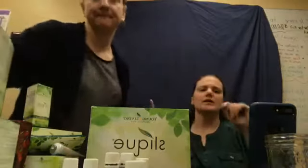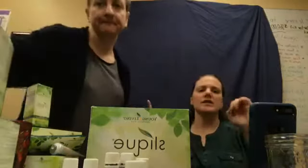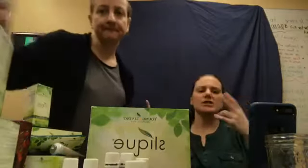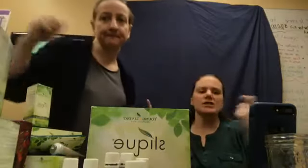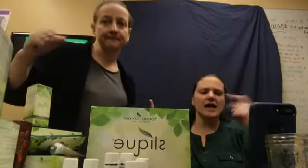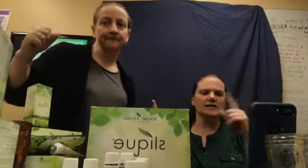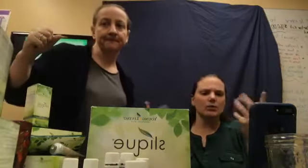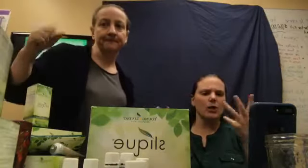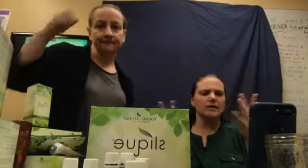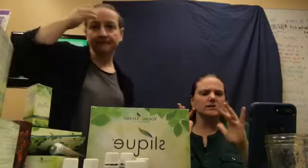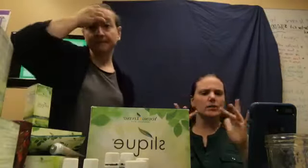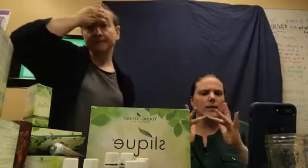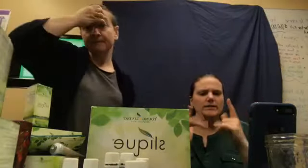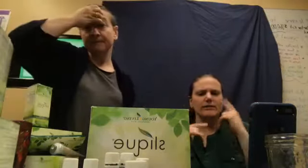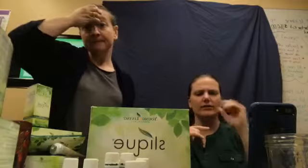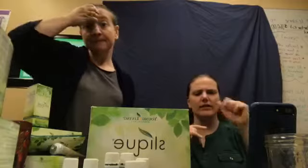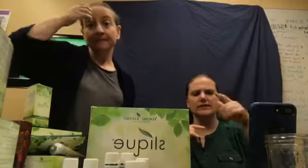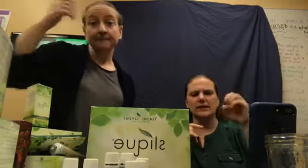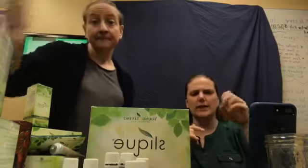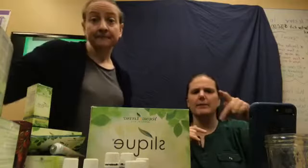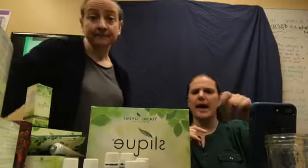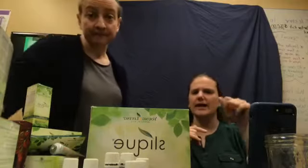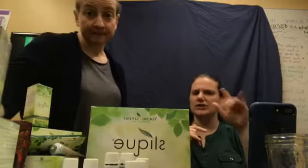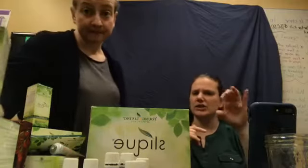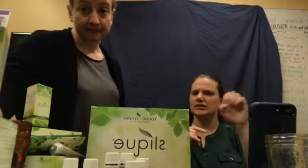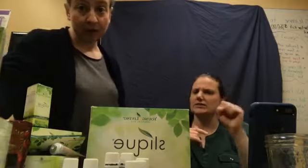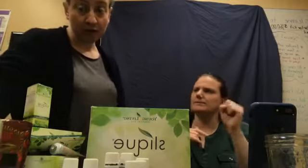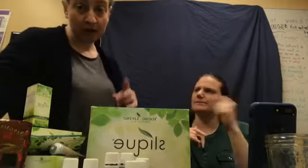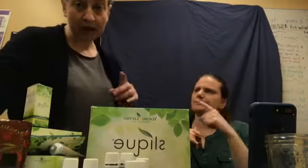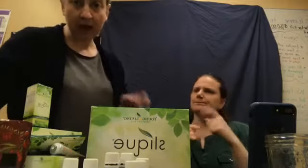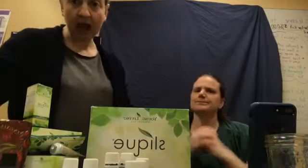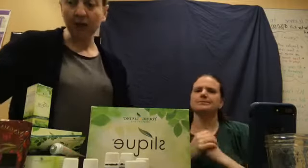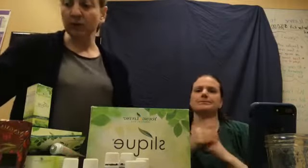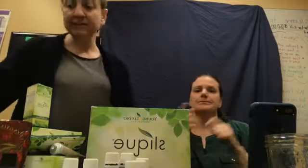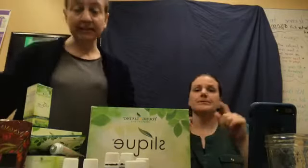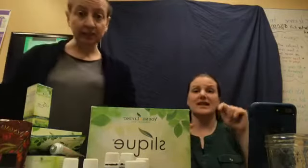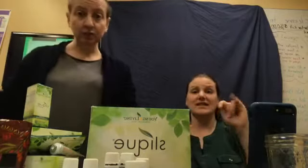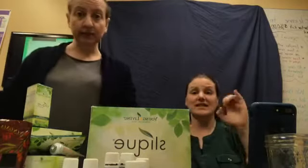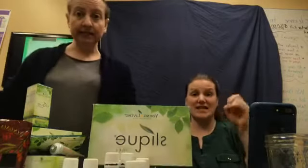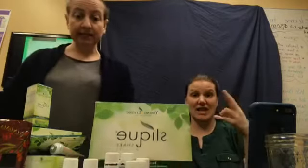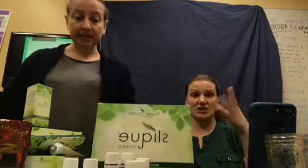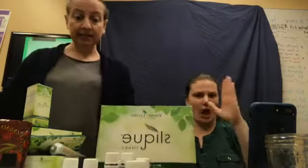Tish is asking, what is the website for the sleek packages? Okay. I will send you a link.